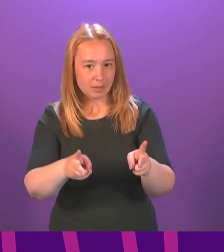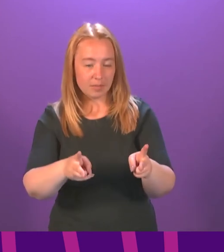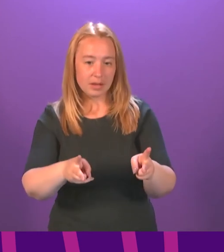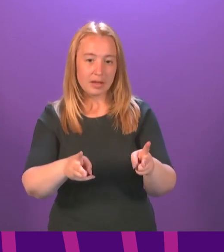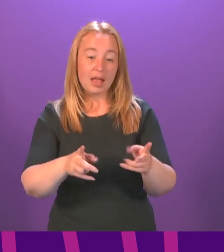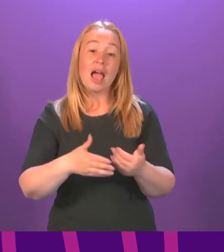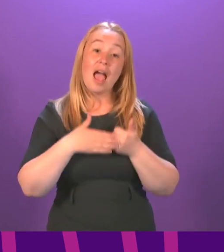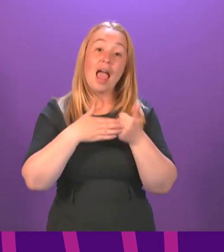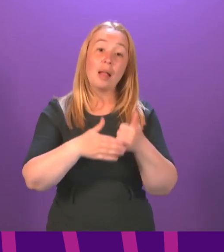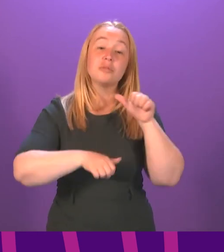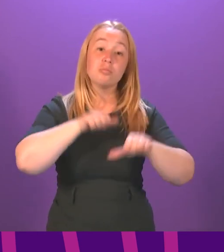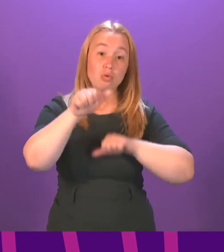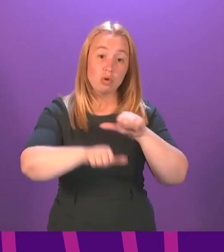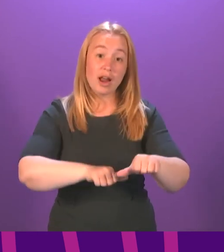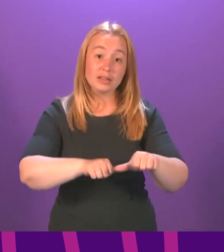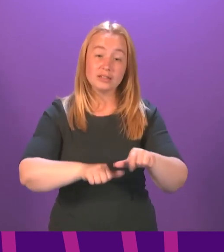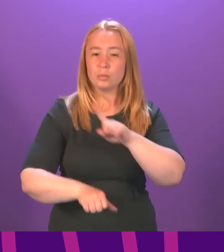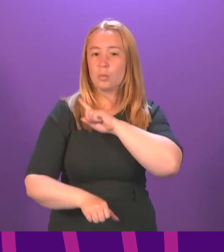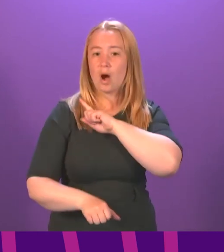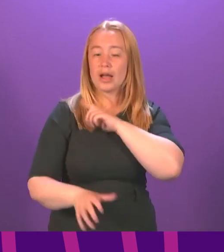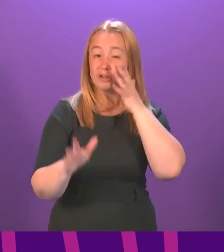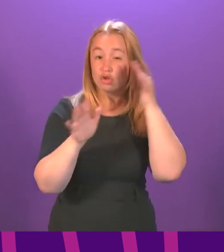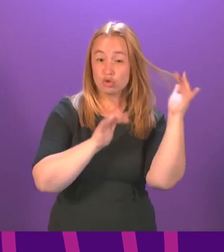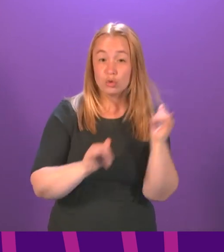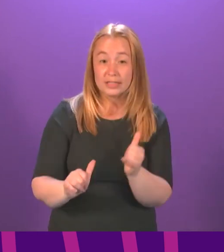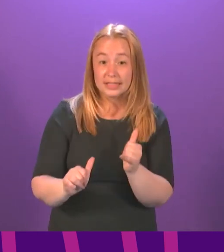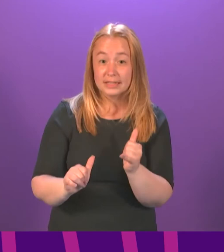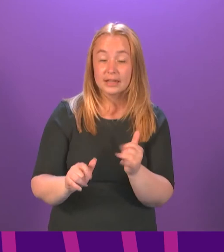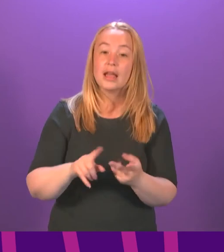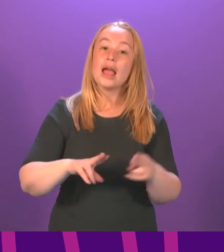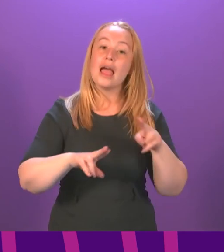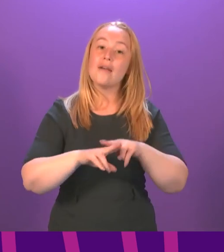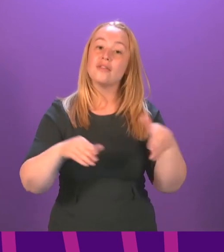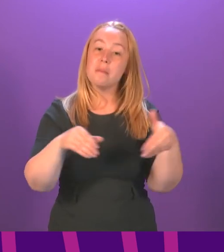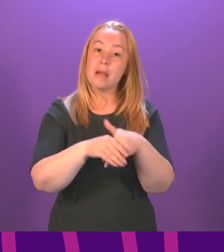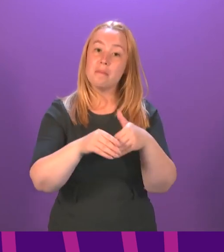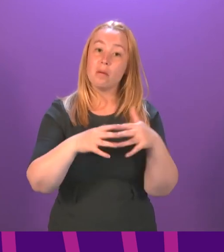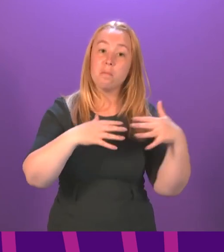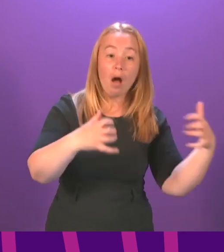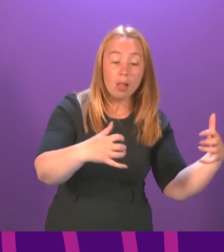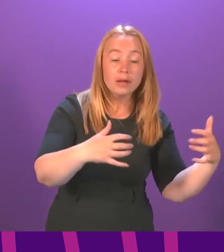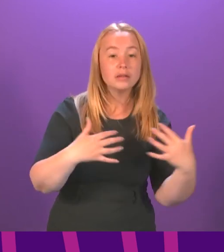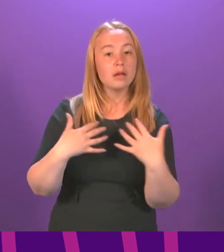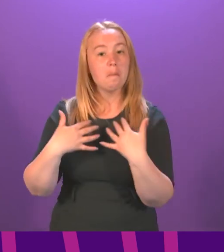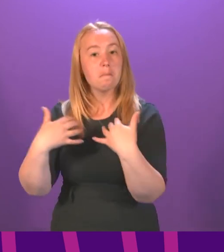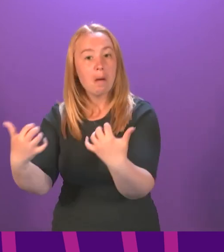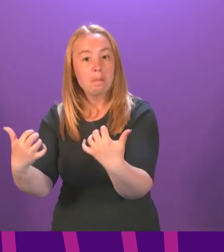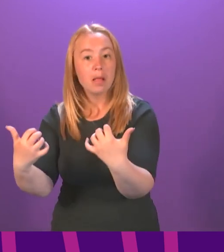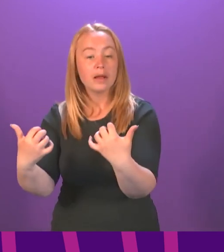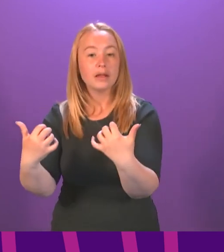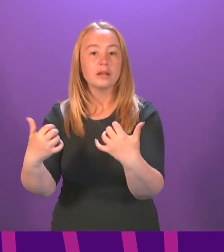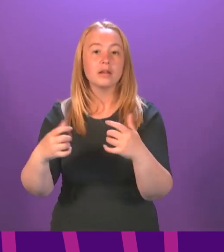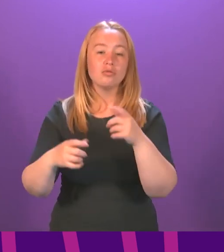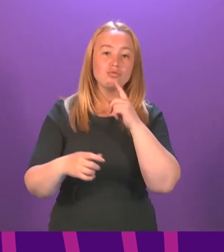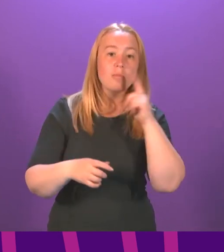without proper scrutiny, but whether we are members of the Parliament, the public, or the punditariat,